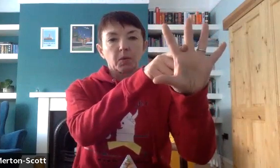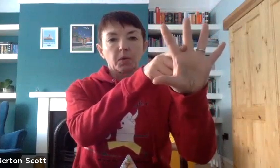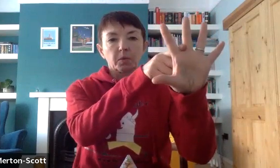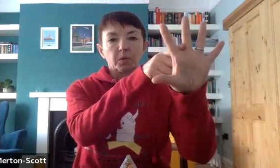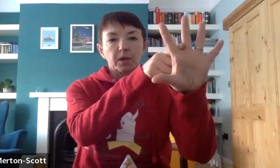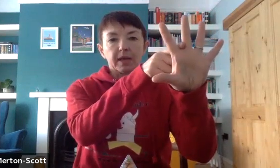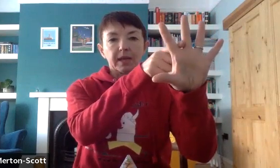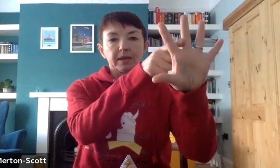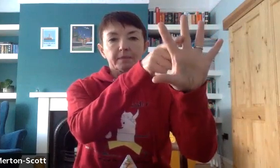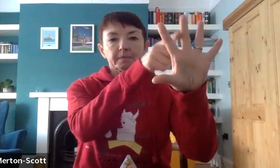Breathe in.